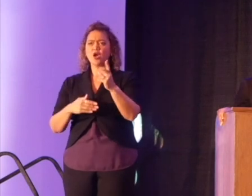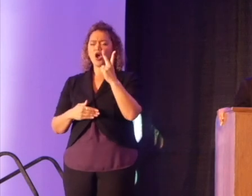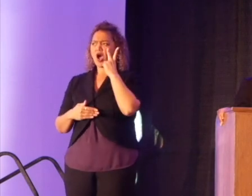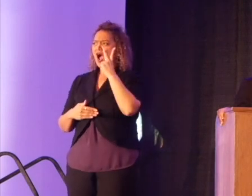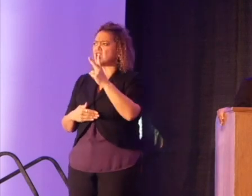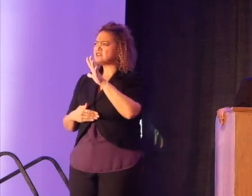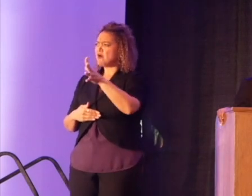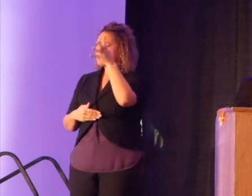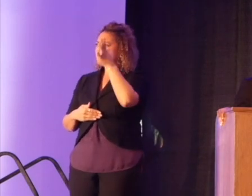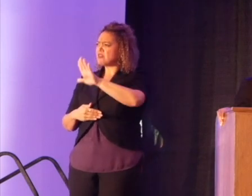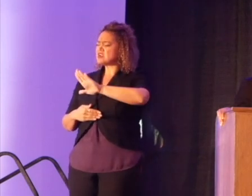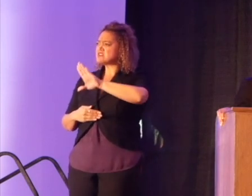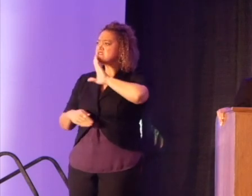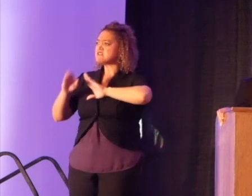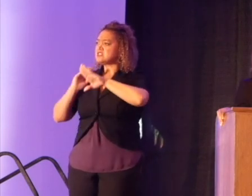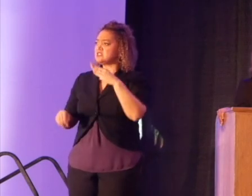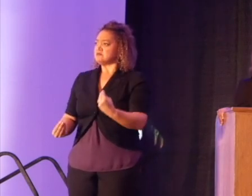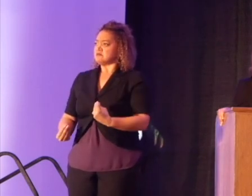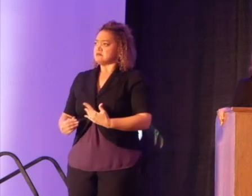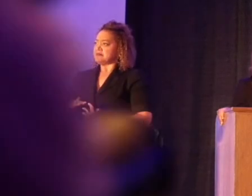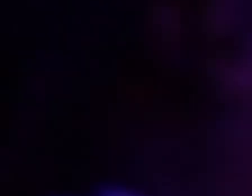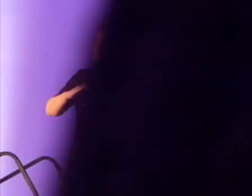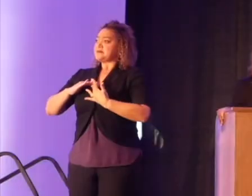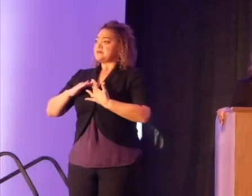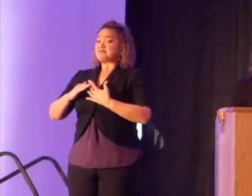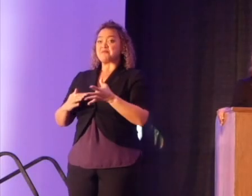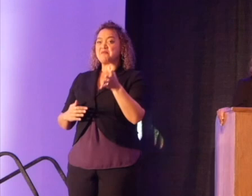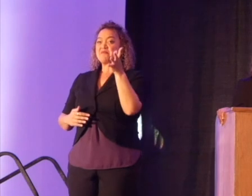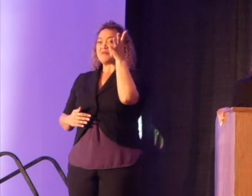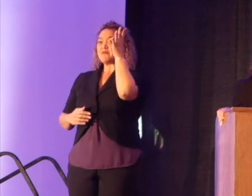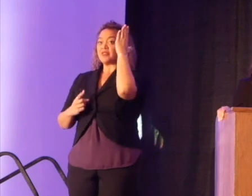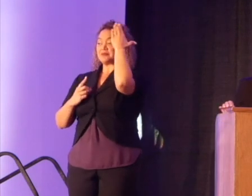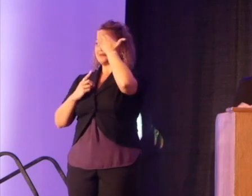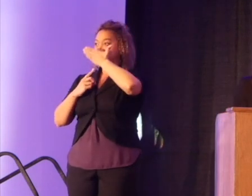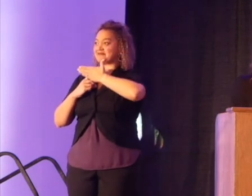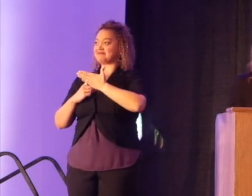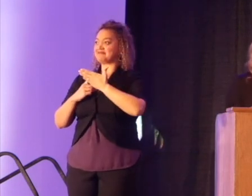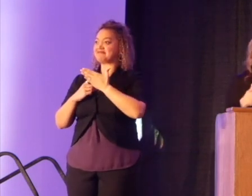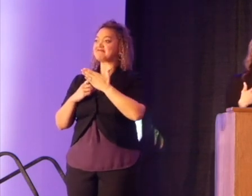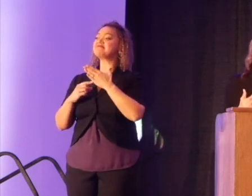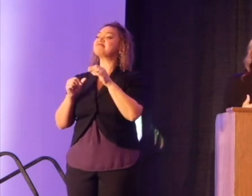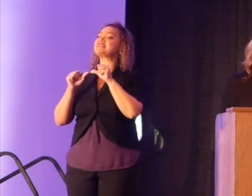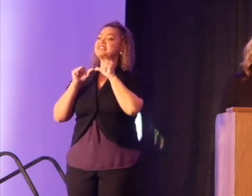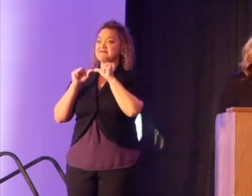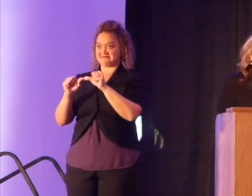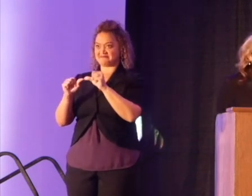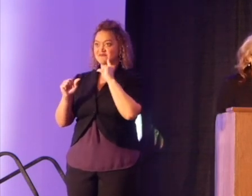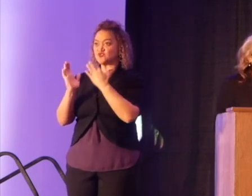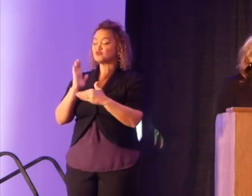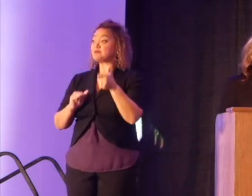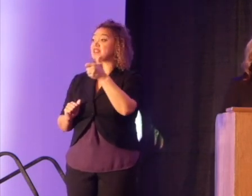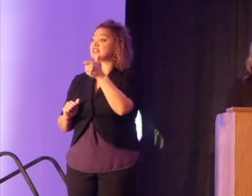growing frustration, but my father kept calm about it and slowly continued to repeat himself.